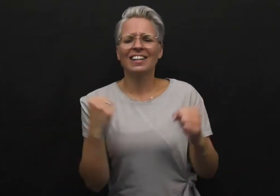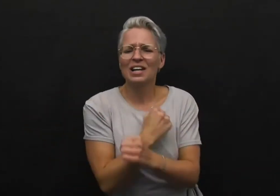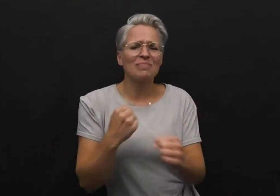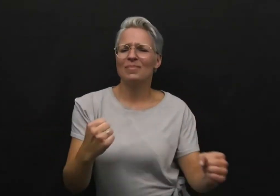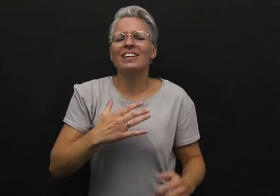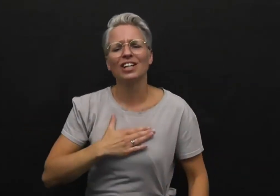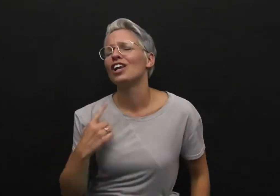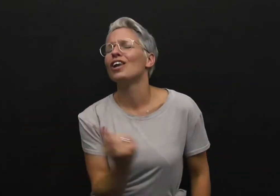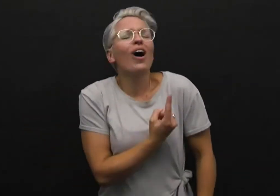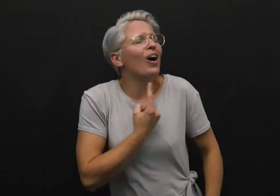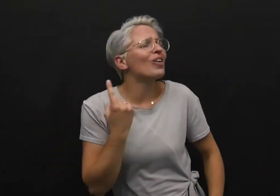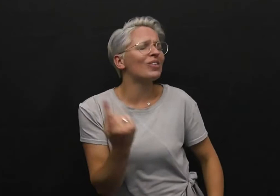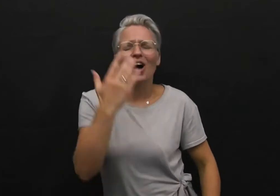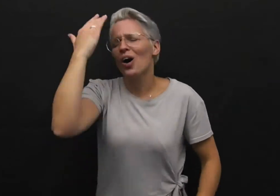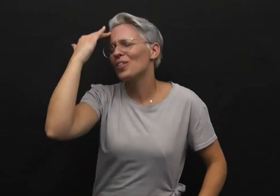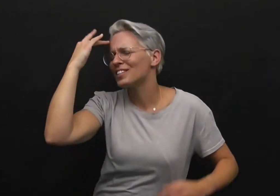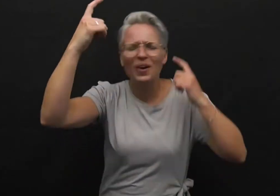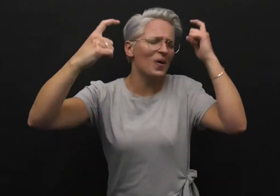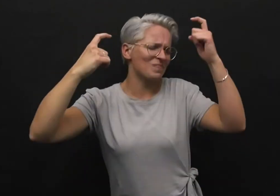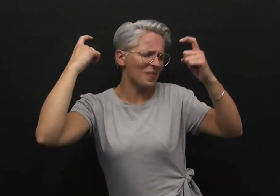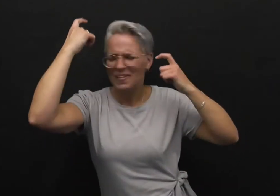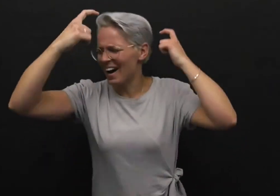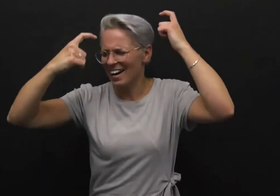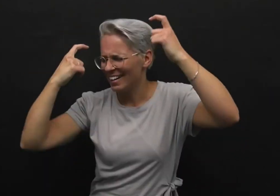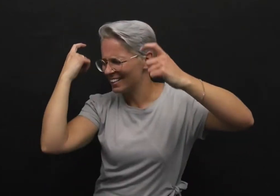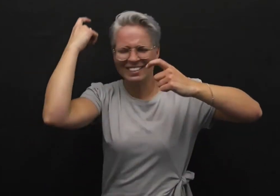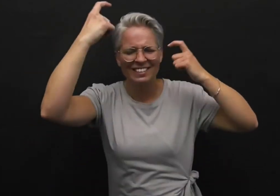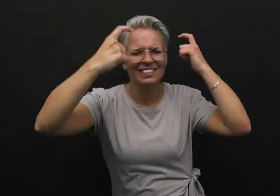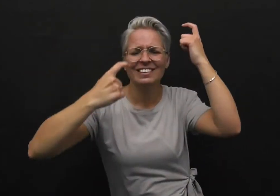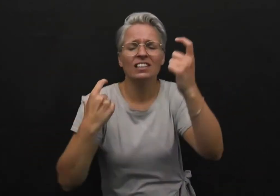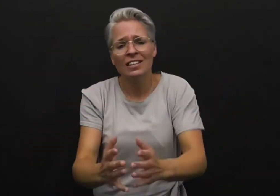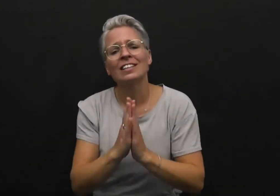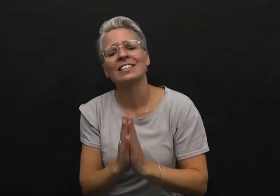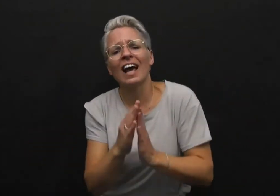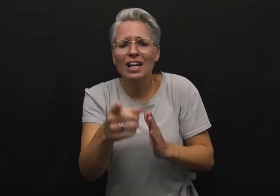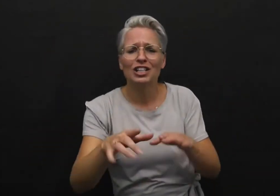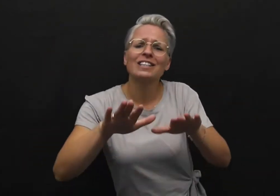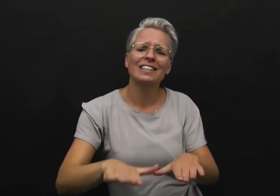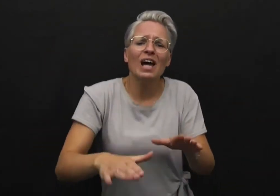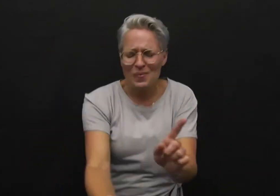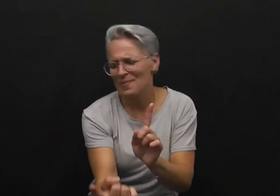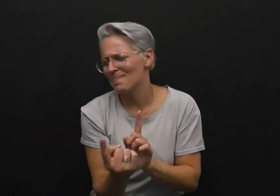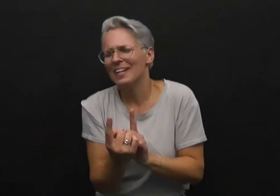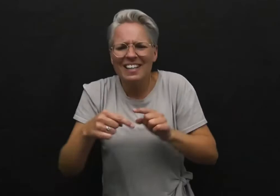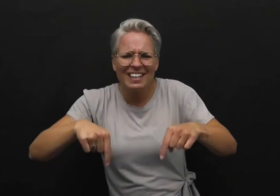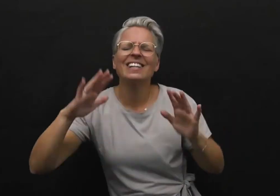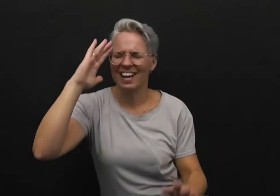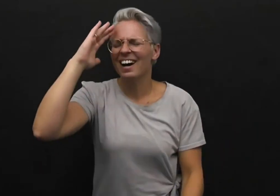can't be alone with all that's on my mind Say you'll stay with me tonight